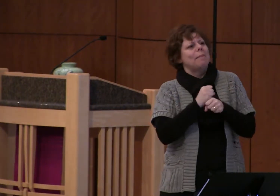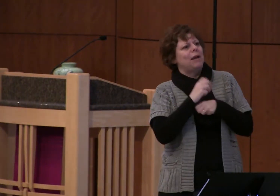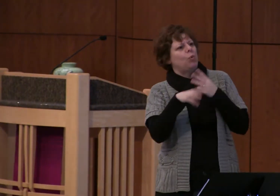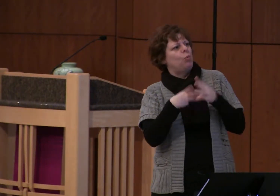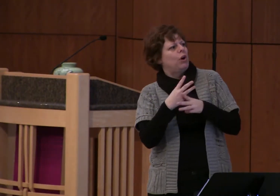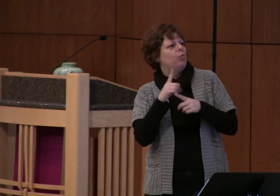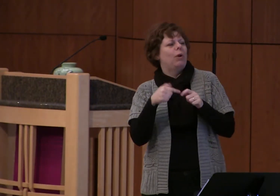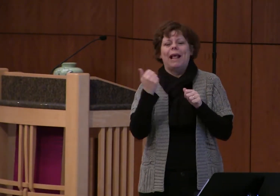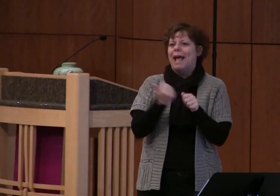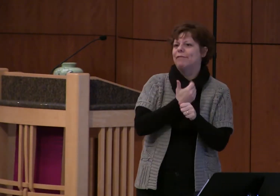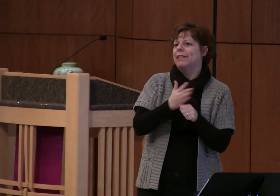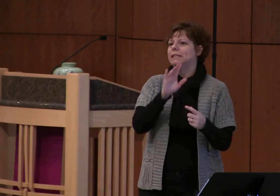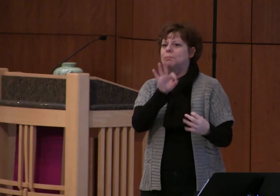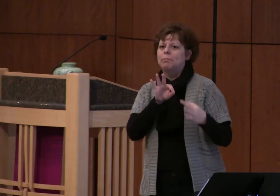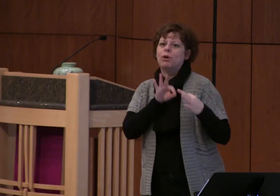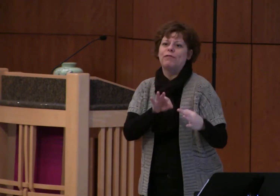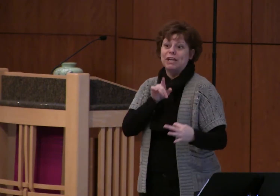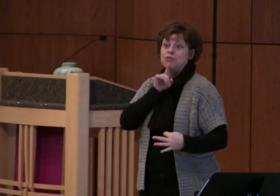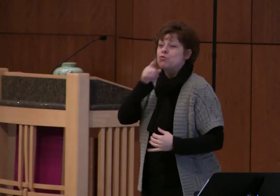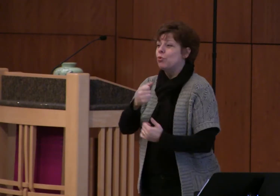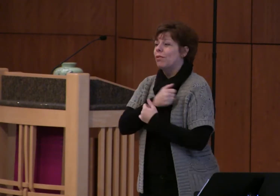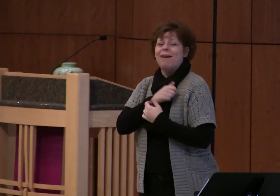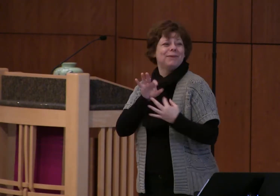possible and not have it be messy